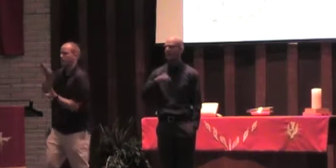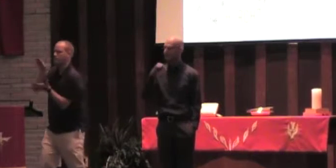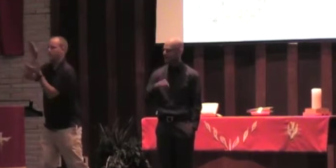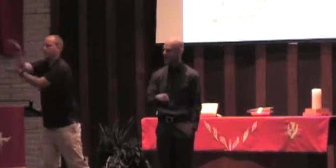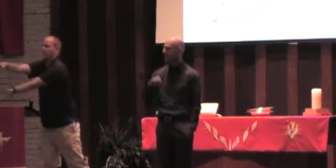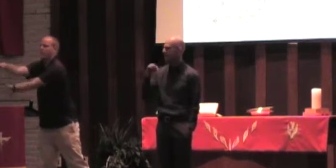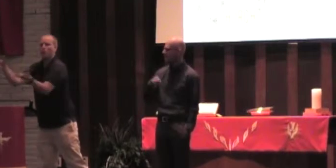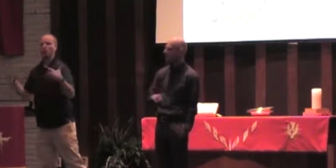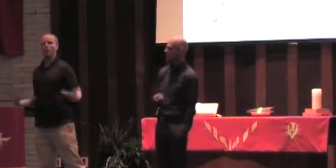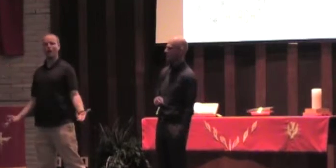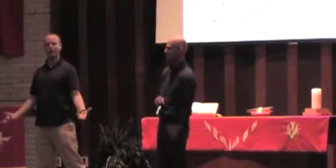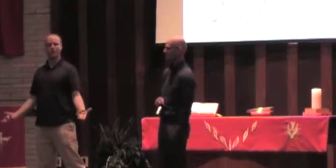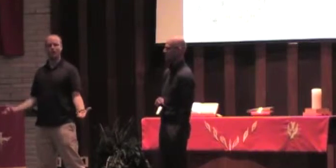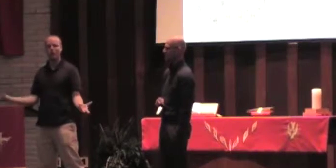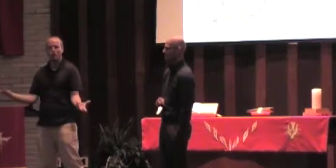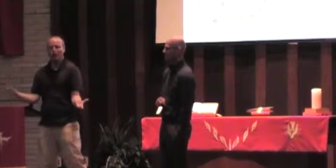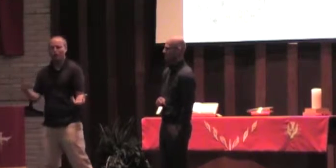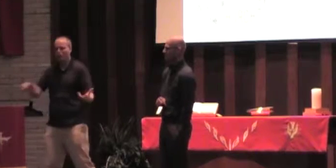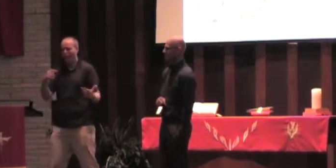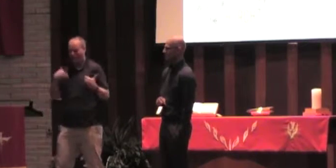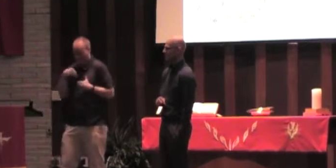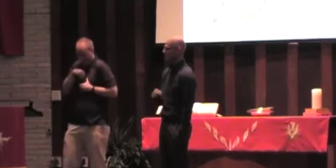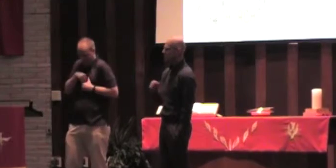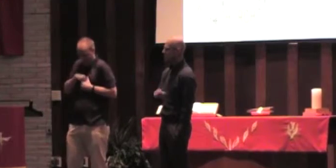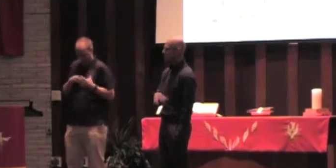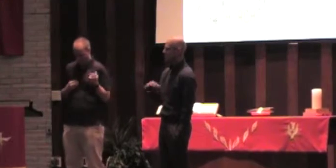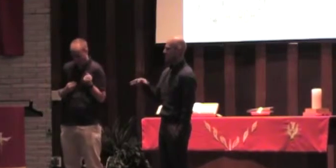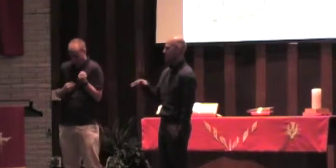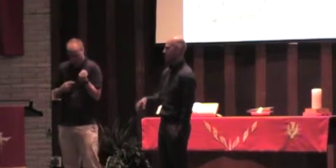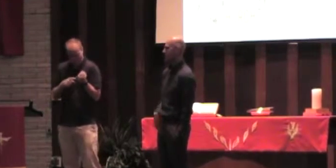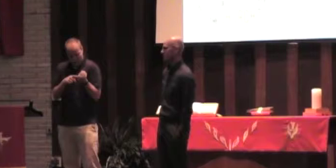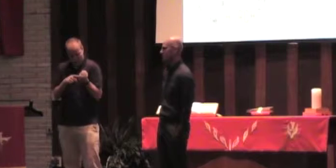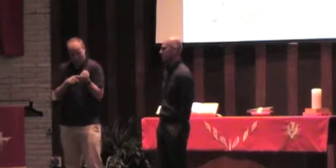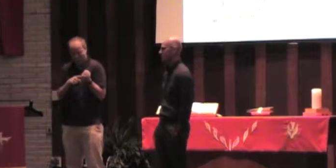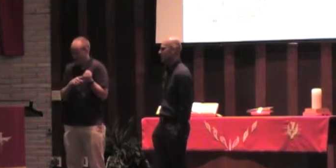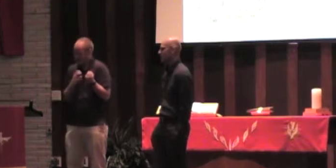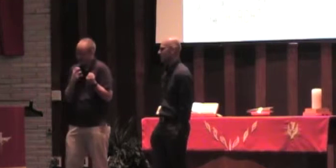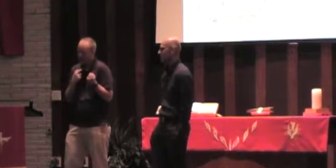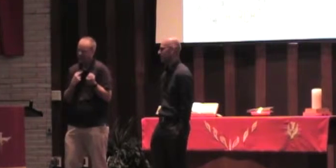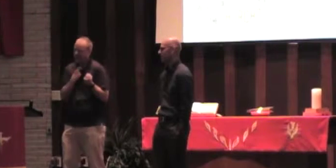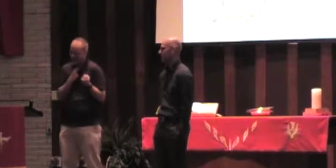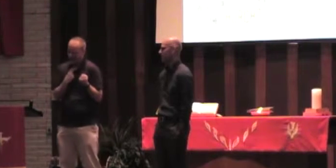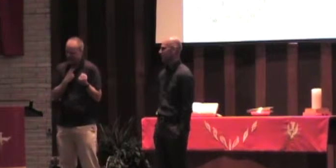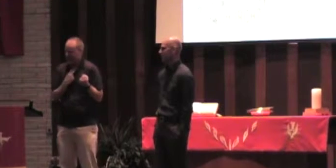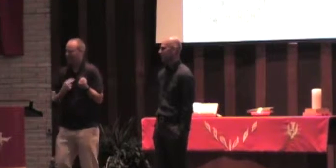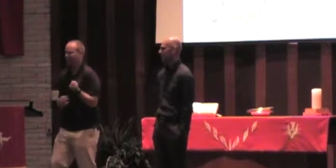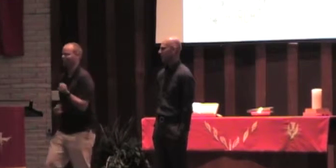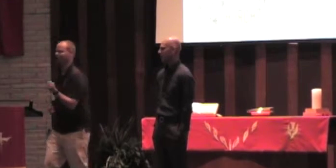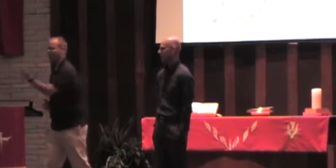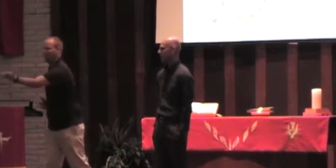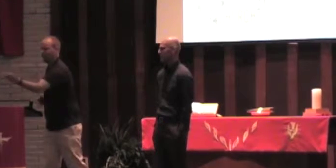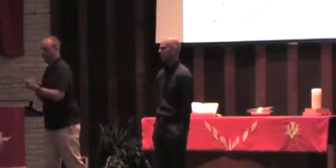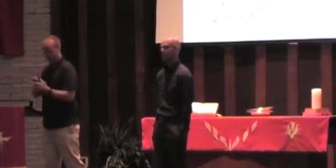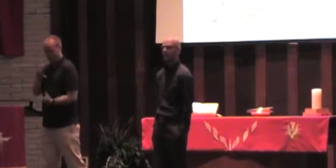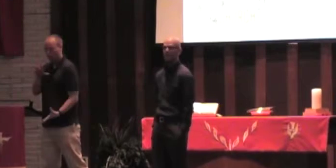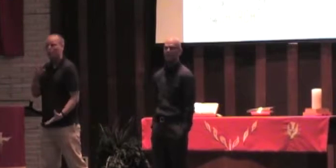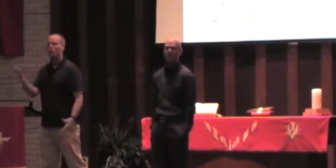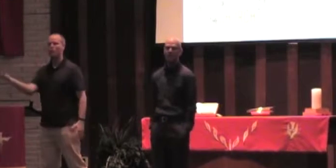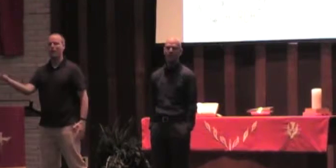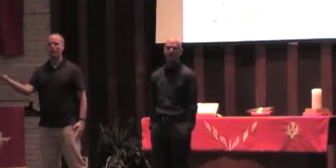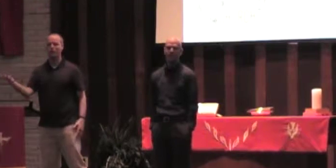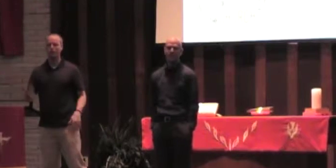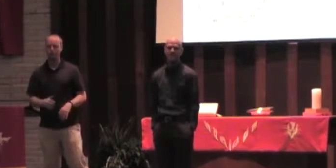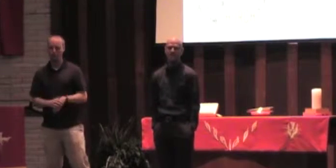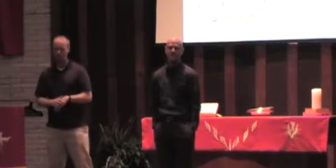What today in our city would you love to see thrown into the bonfire and burned